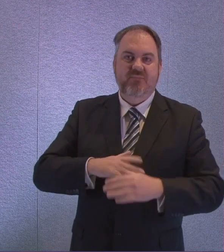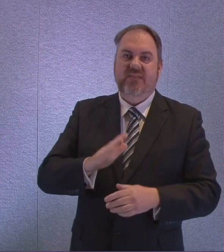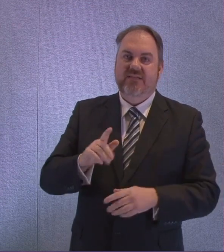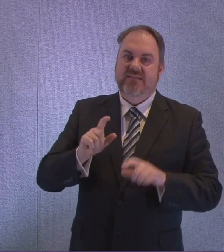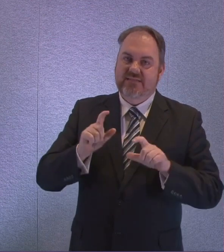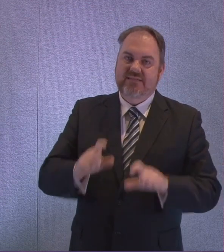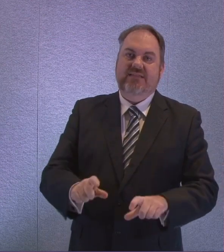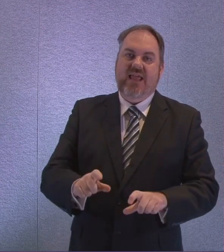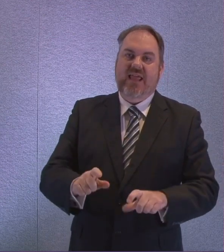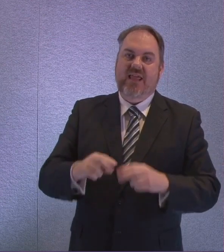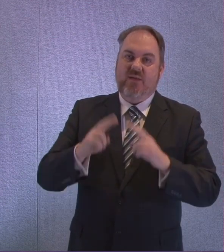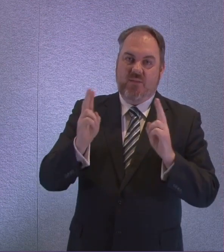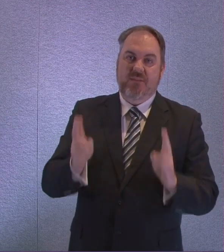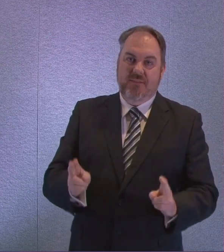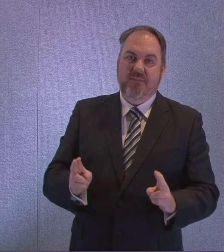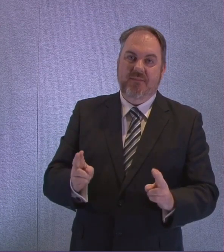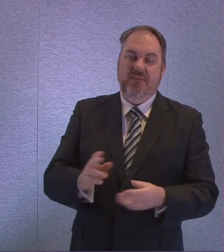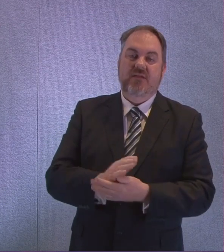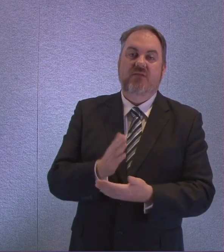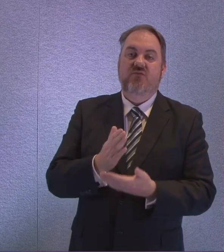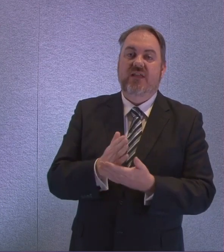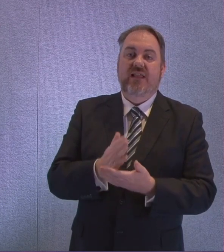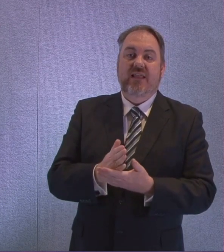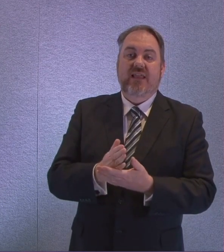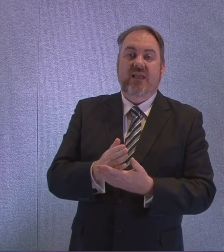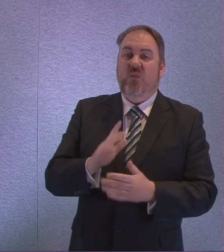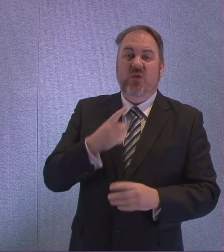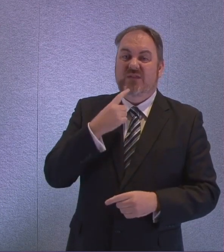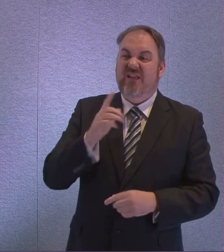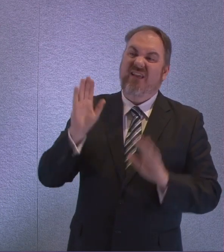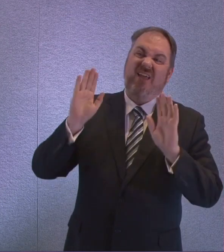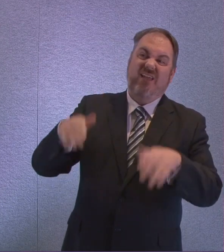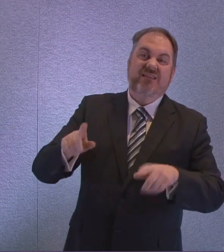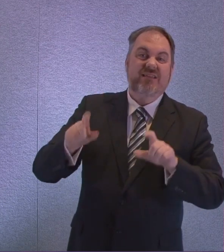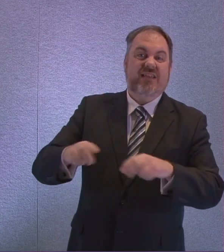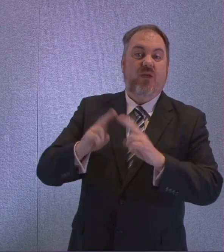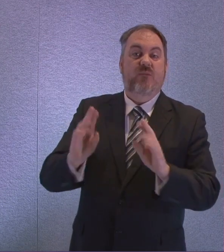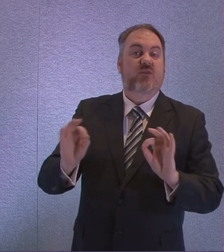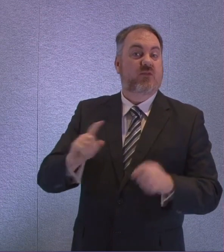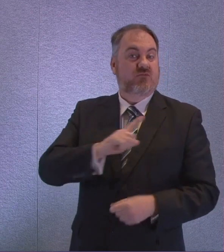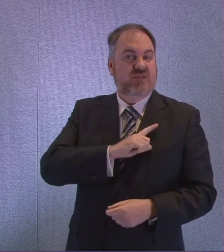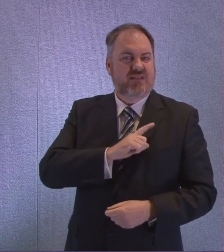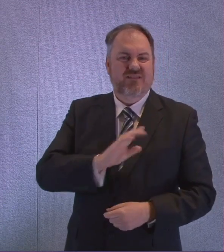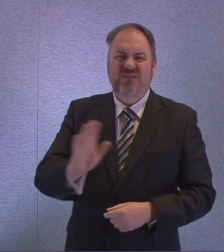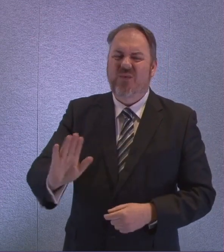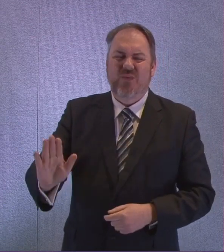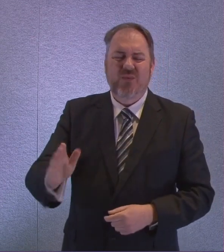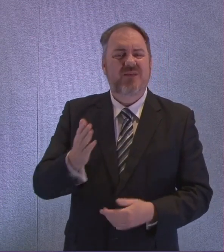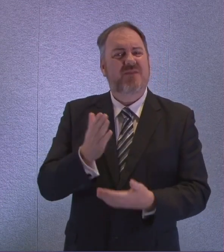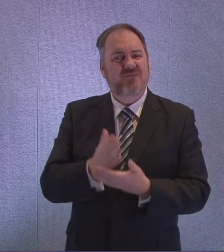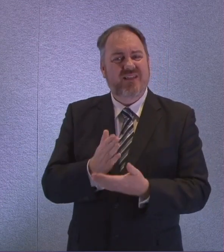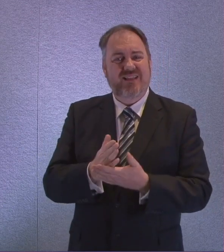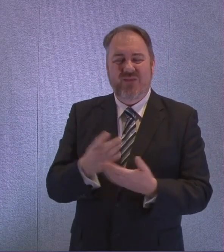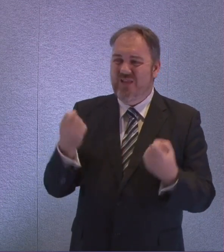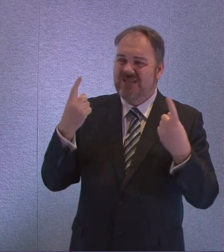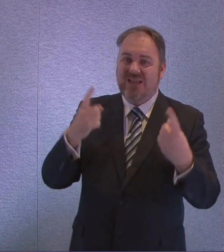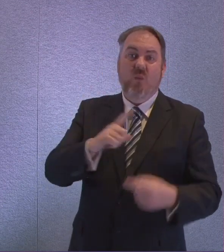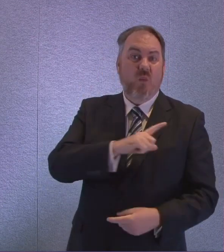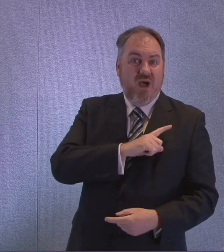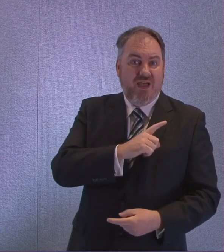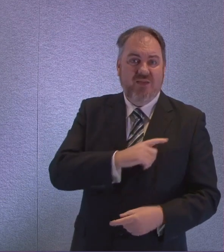lives in such a fundamental way for no reason. I don't want to be doing it, but it is vital for the health reasons I think we all understand.